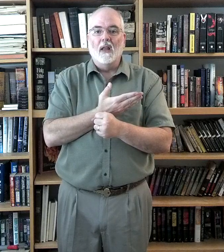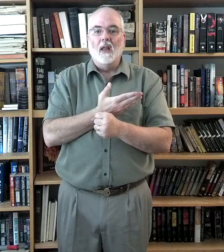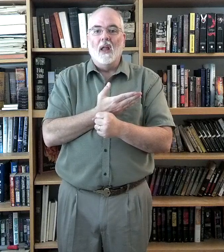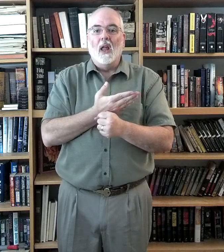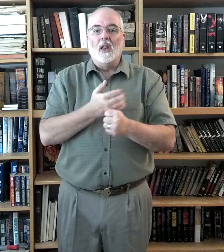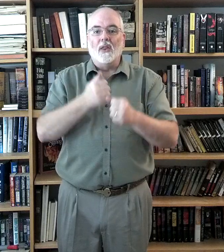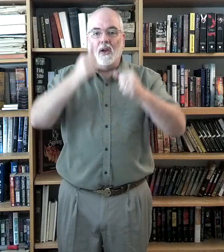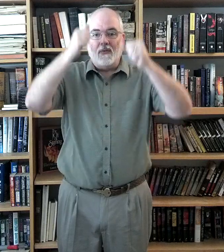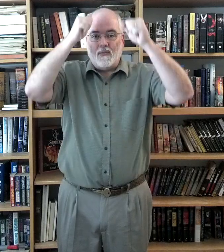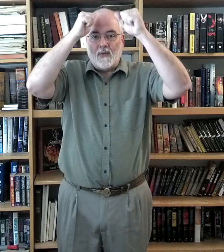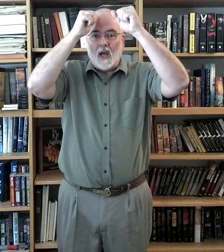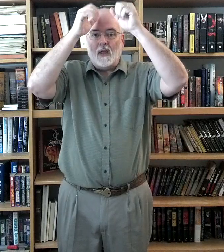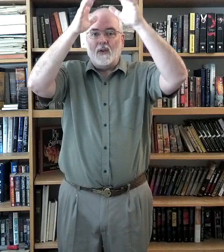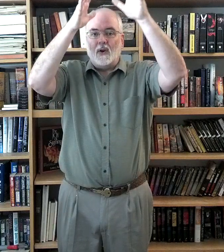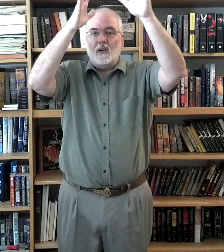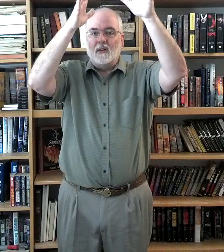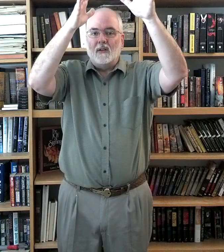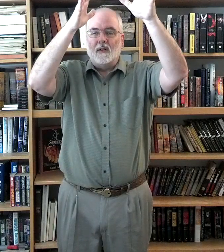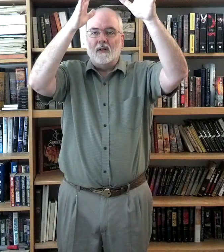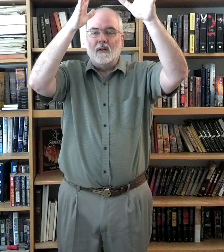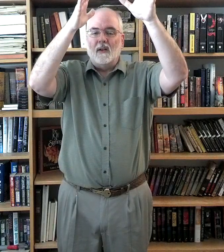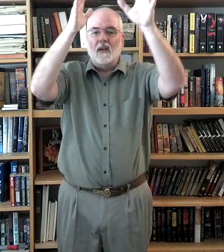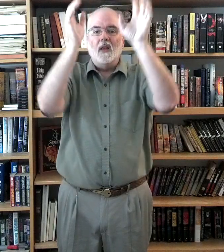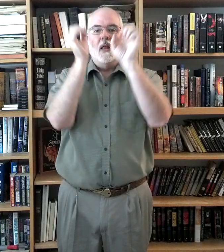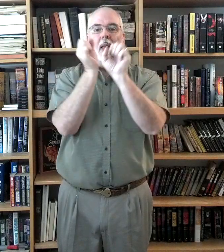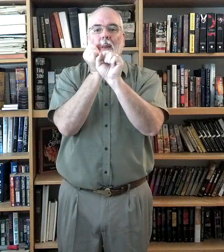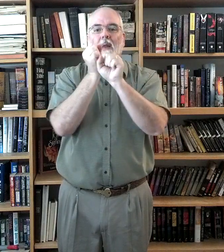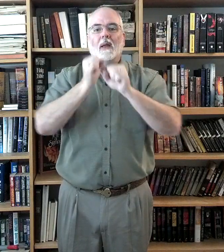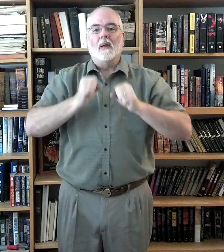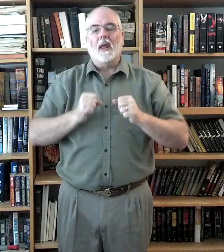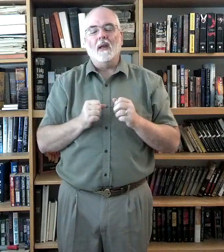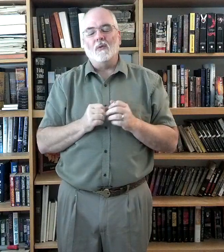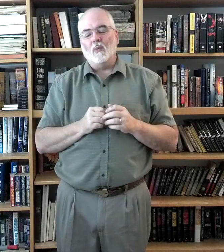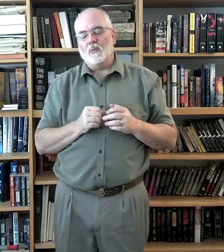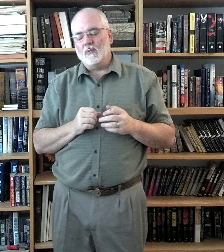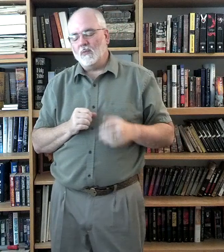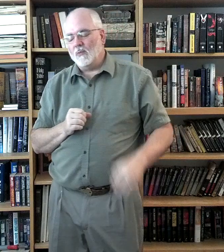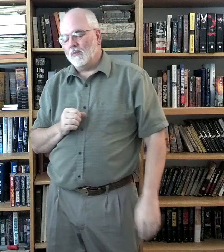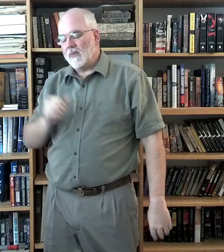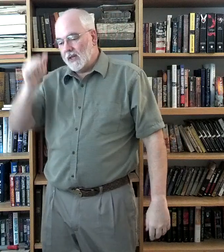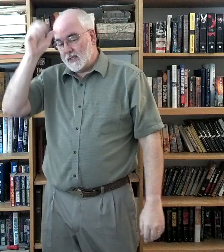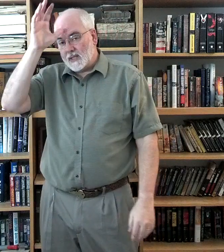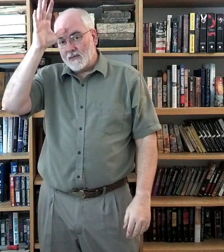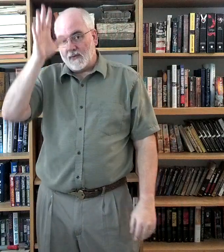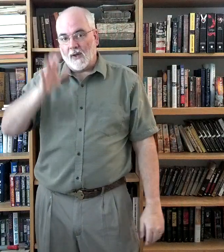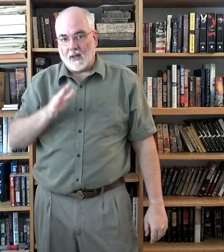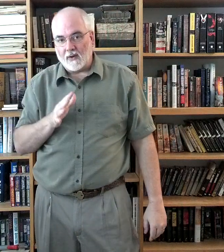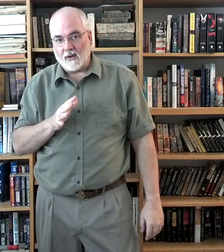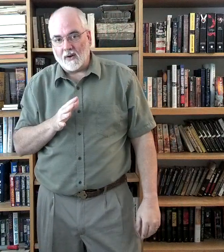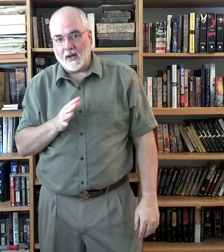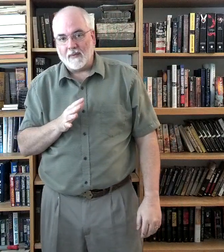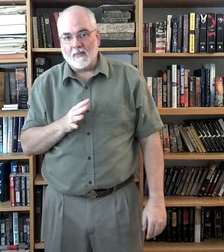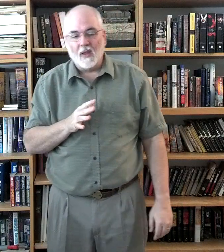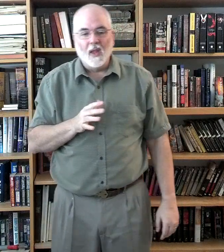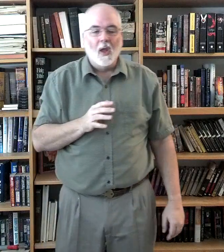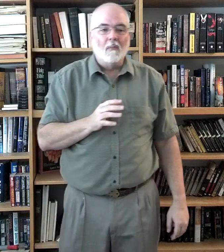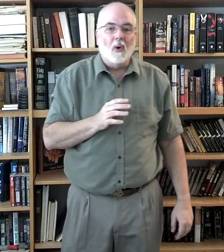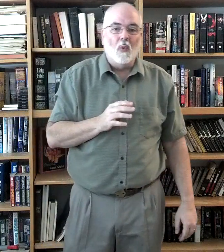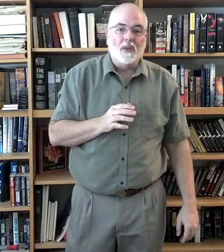the Father, and this is the sign for Father, all right? But when the